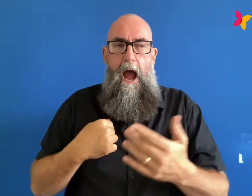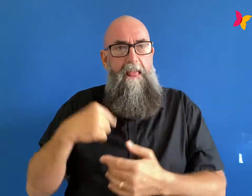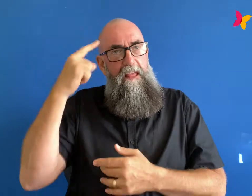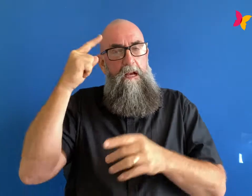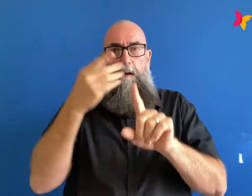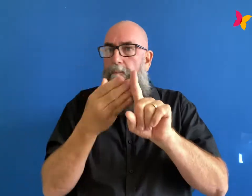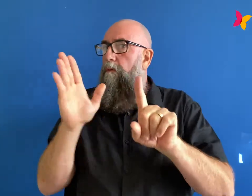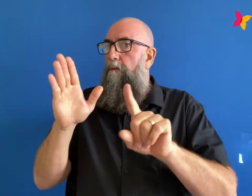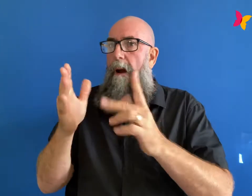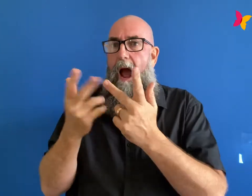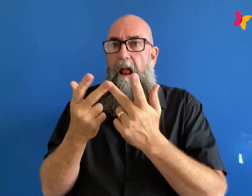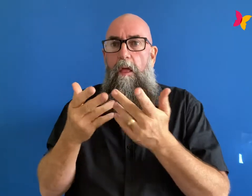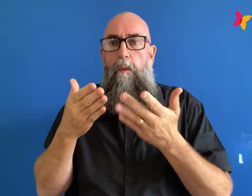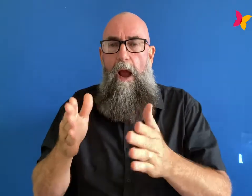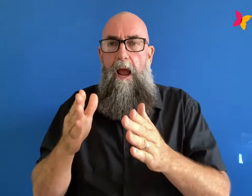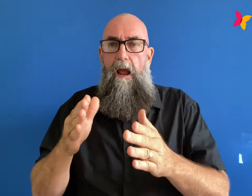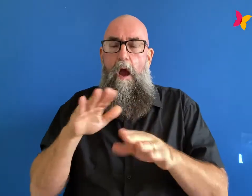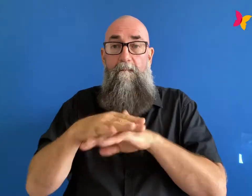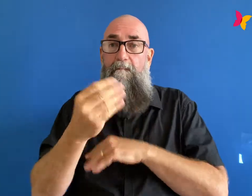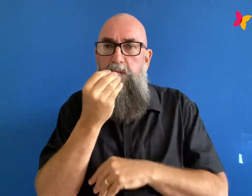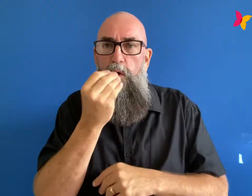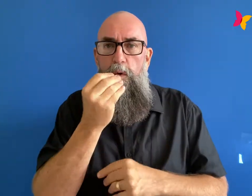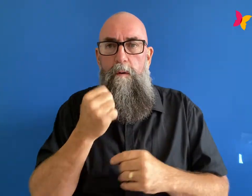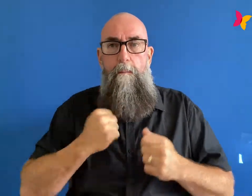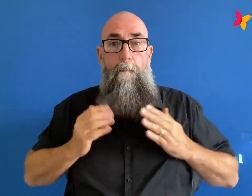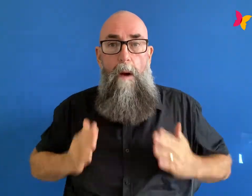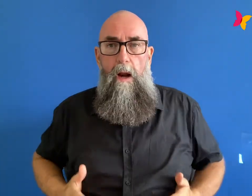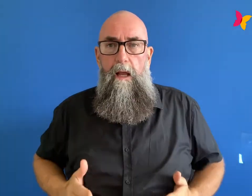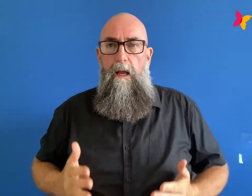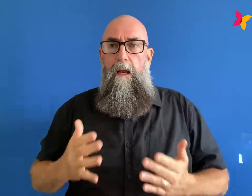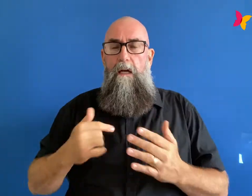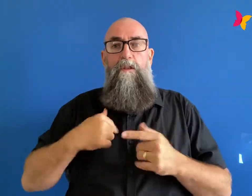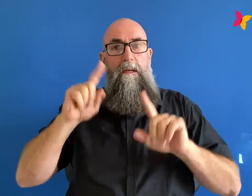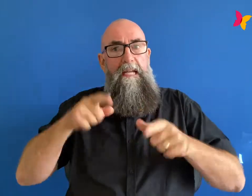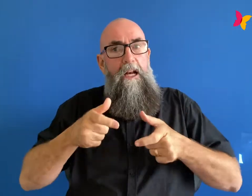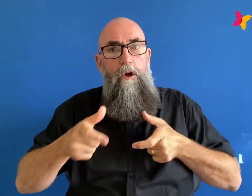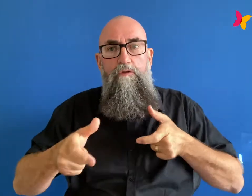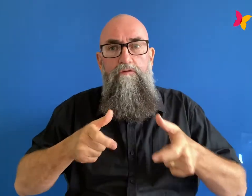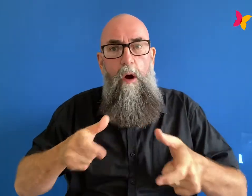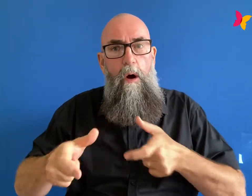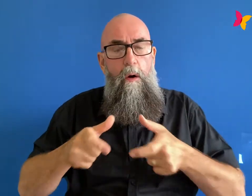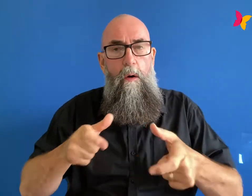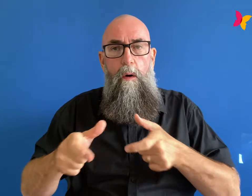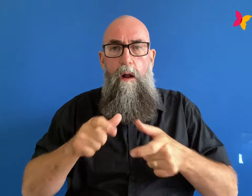i think that's in a sense was where the control came in it's like i can control how they look at me